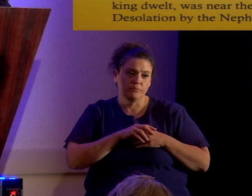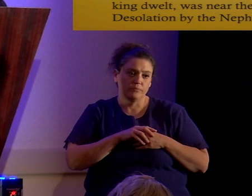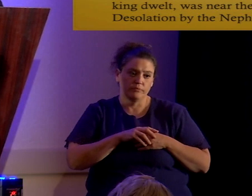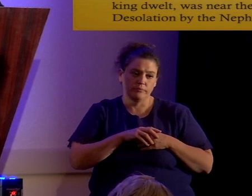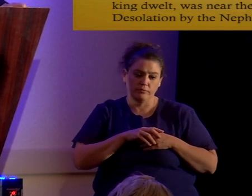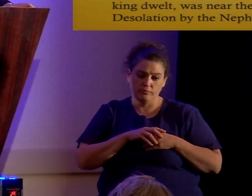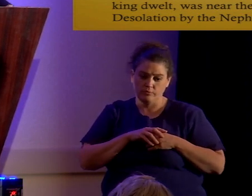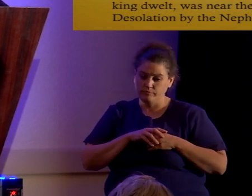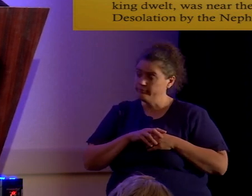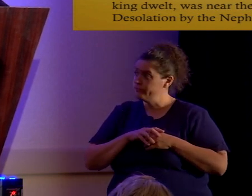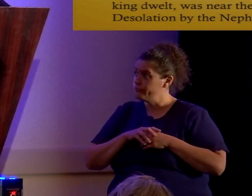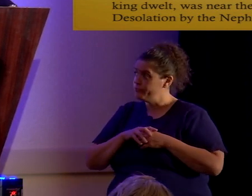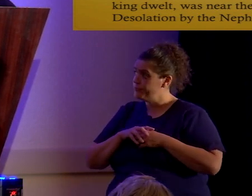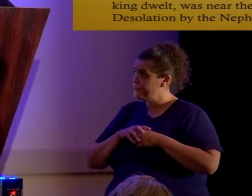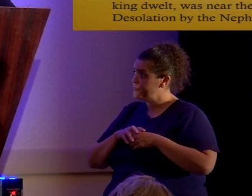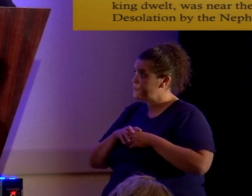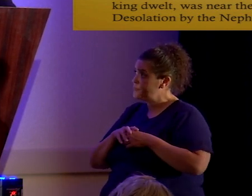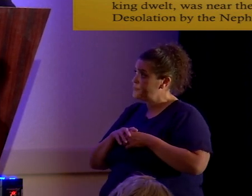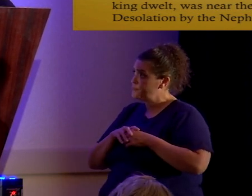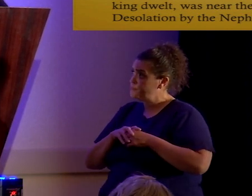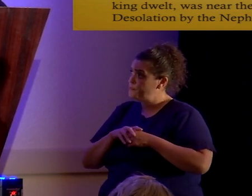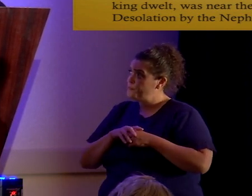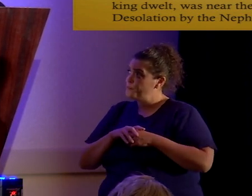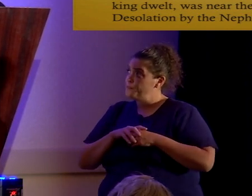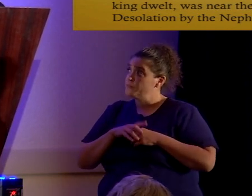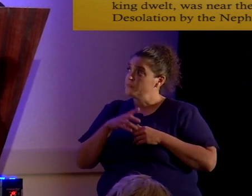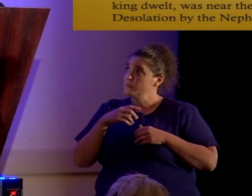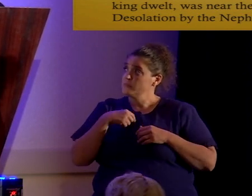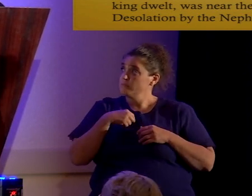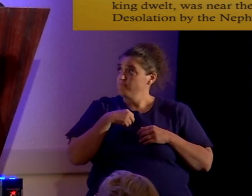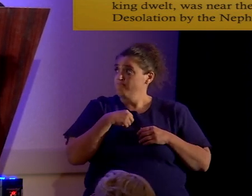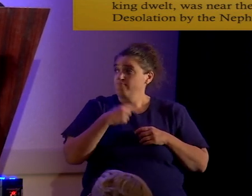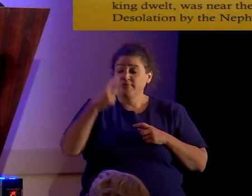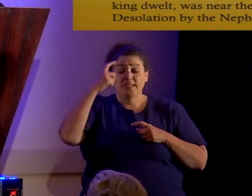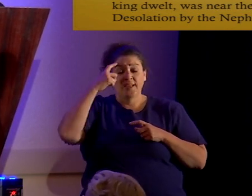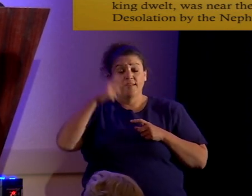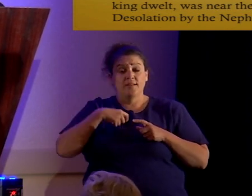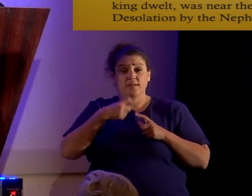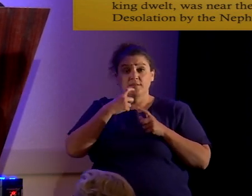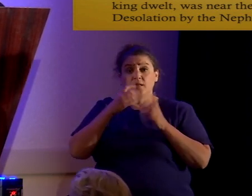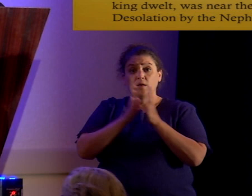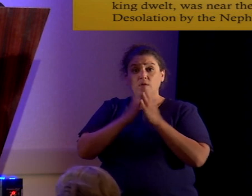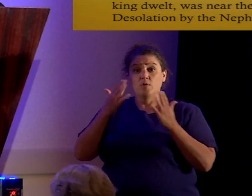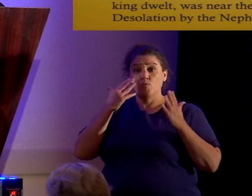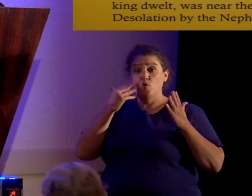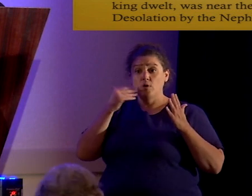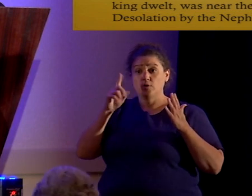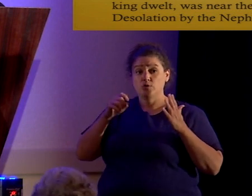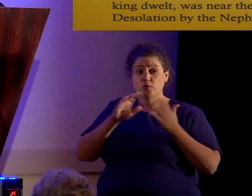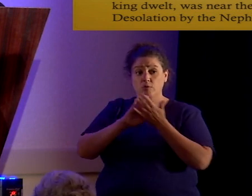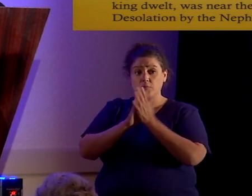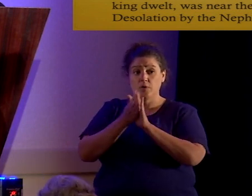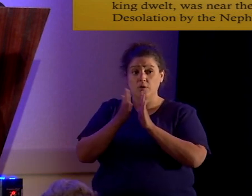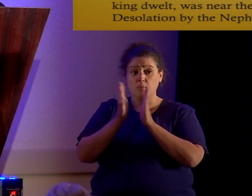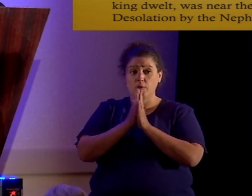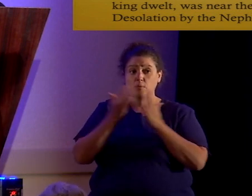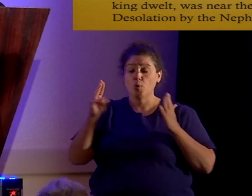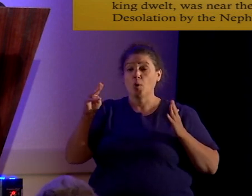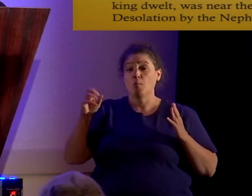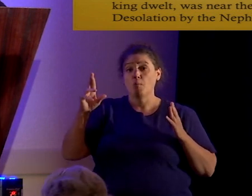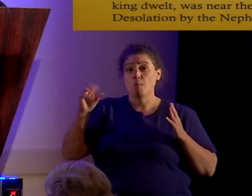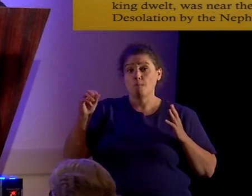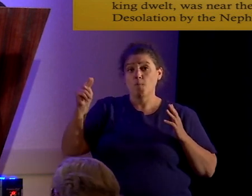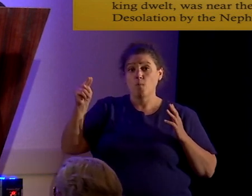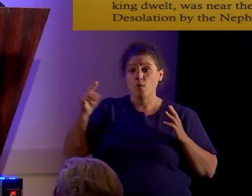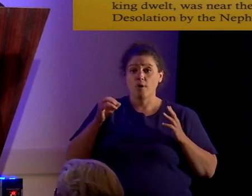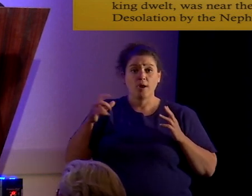Now, I think, as I said, that the Book of Mormon should originally have been the Book of Moron. And I also